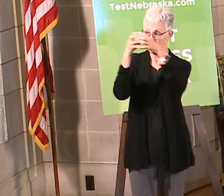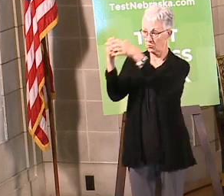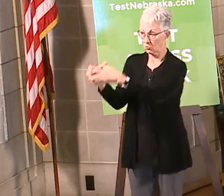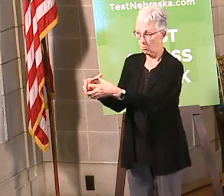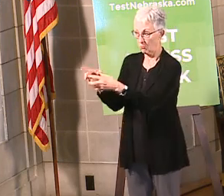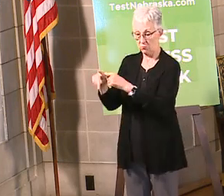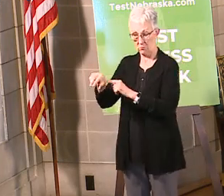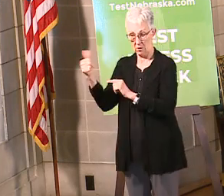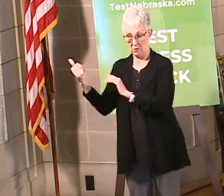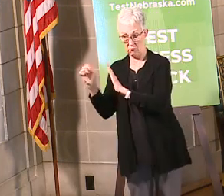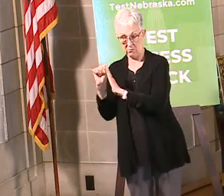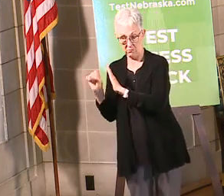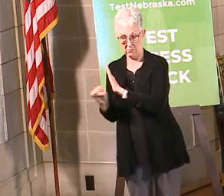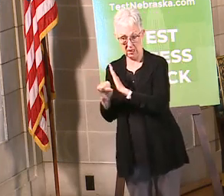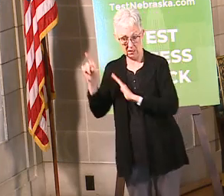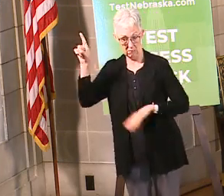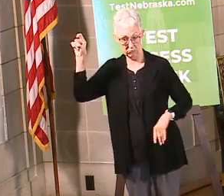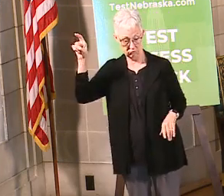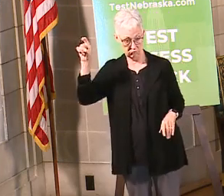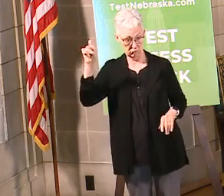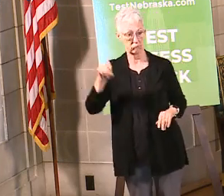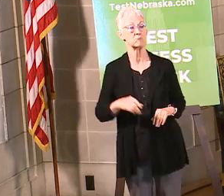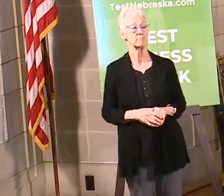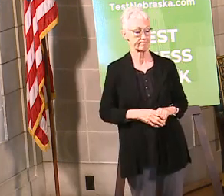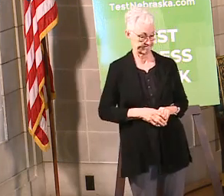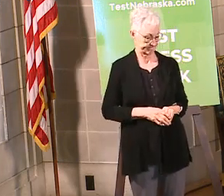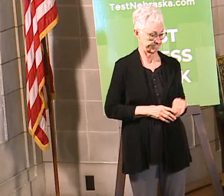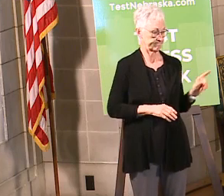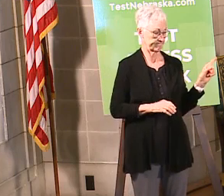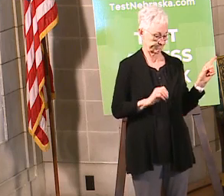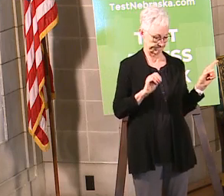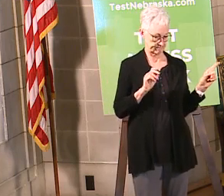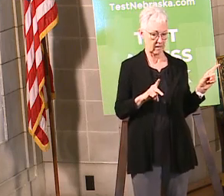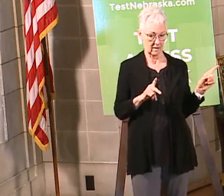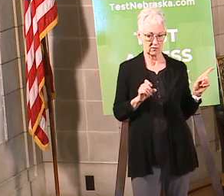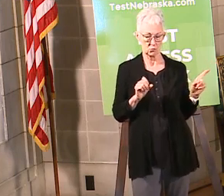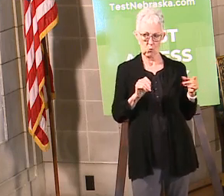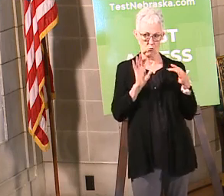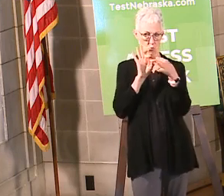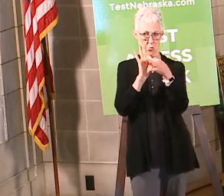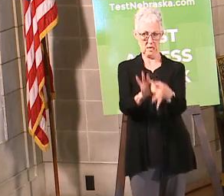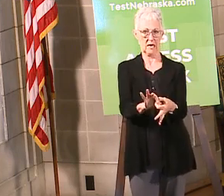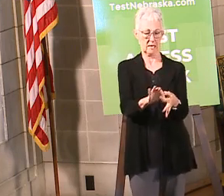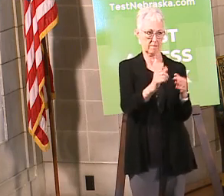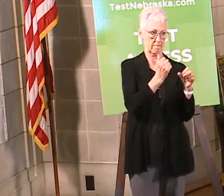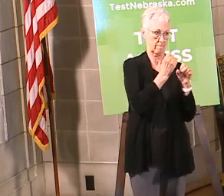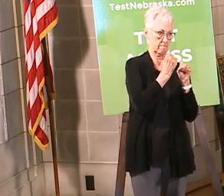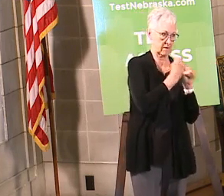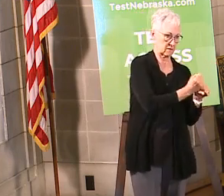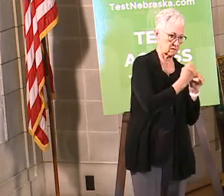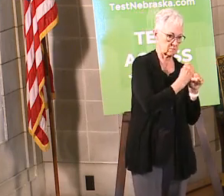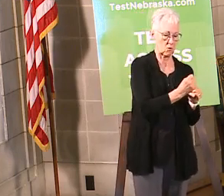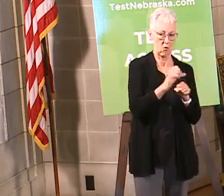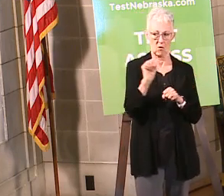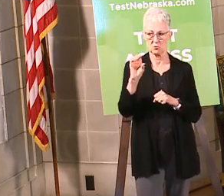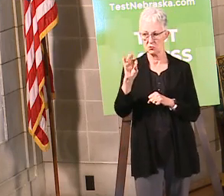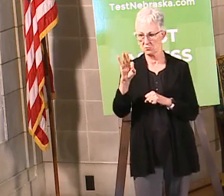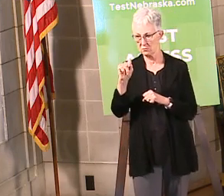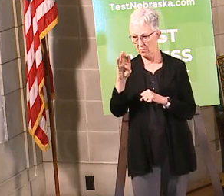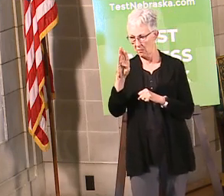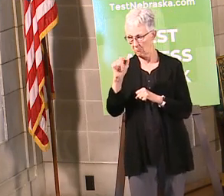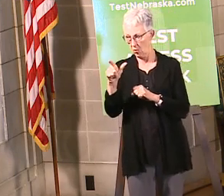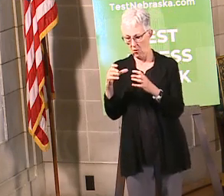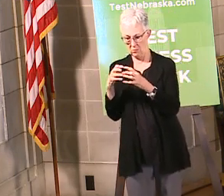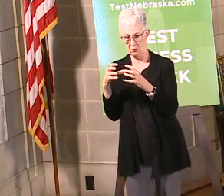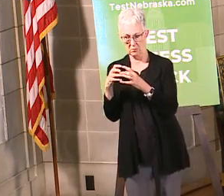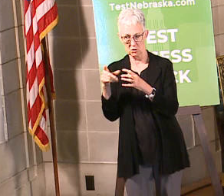those? Yeah, so the question was with regard to baseball and softball tournaments after June 18th, what about teams that are maybe coming here from other